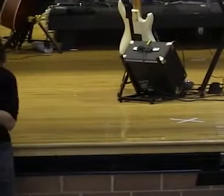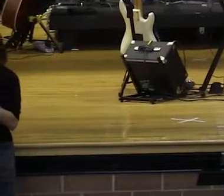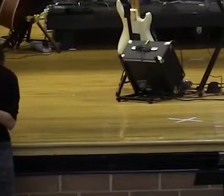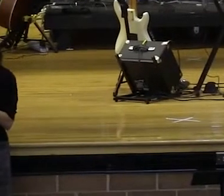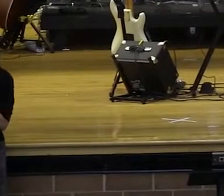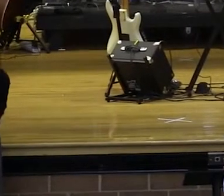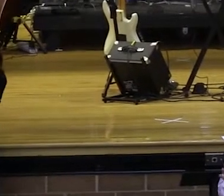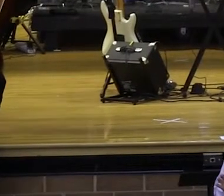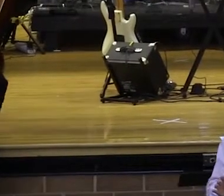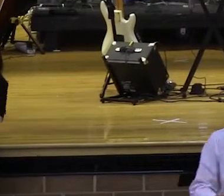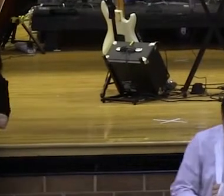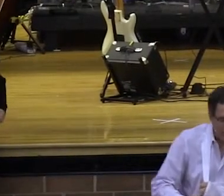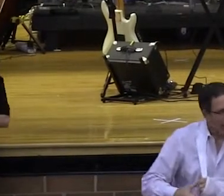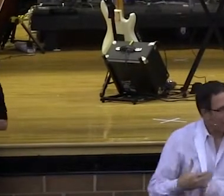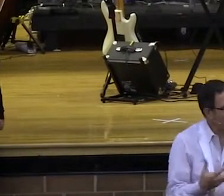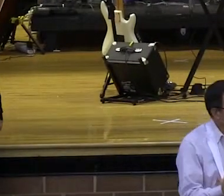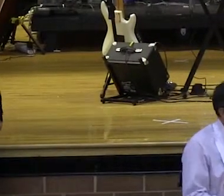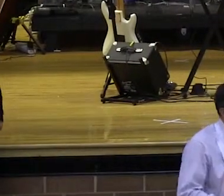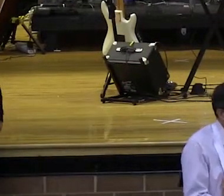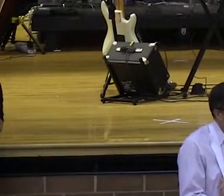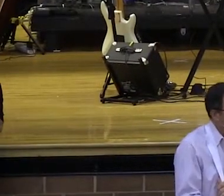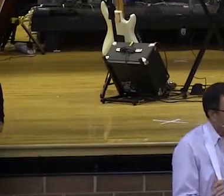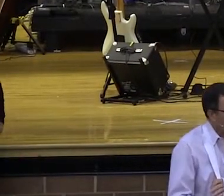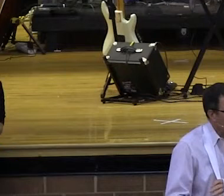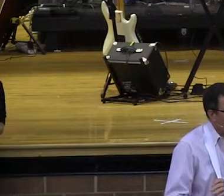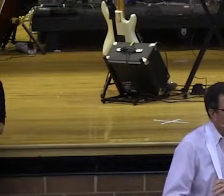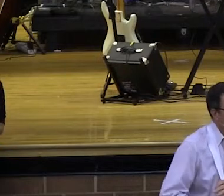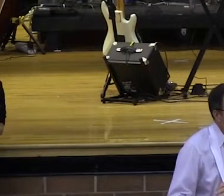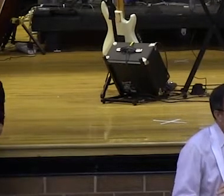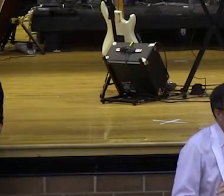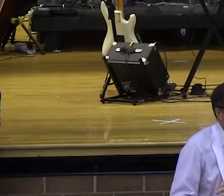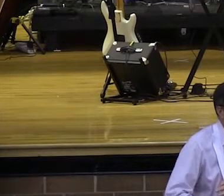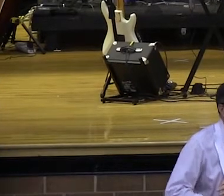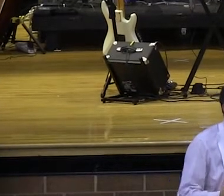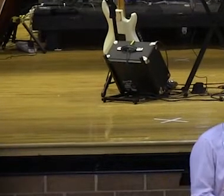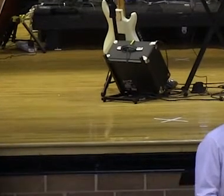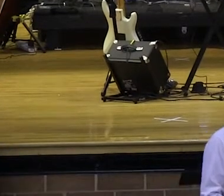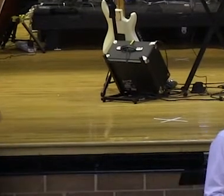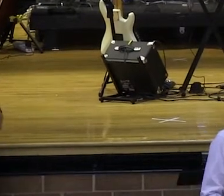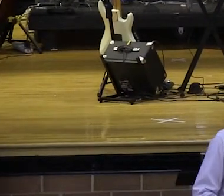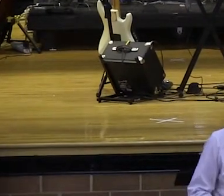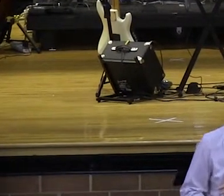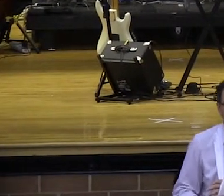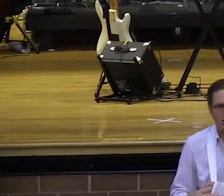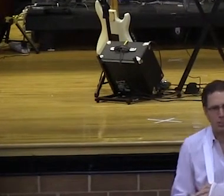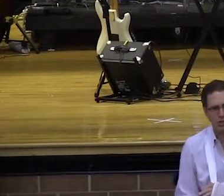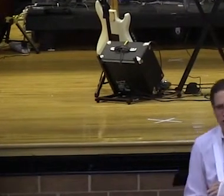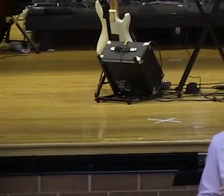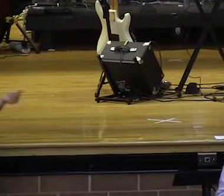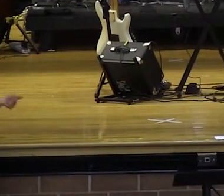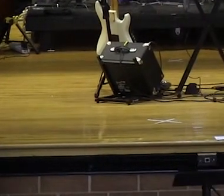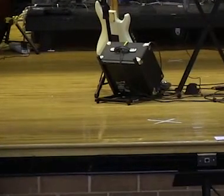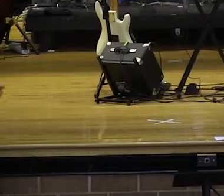Hey, if you got it for them. No, I'm just kidding you. But how many people know your DNA? You live based on who your DNA is. It helps shape your